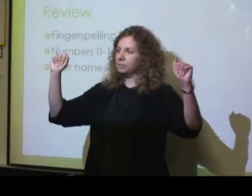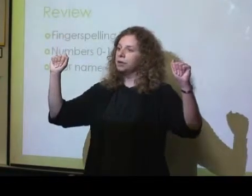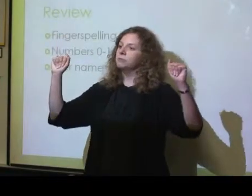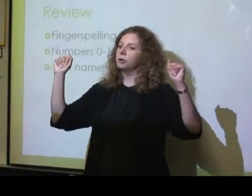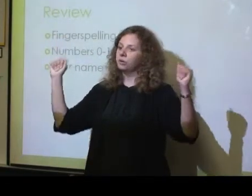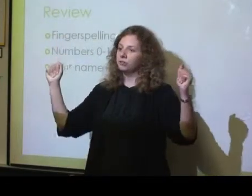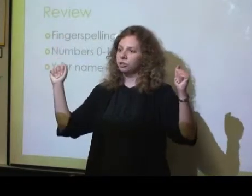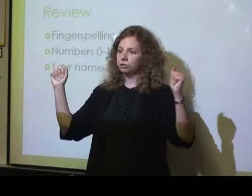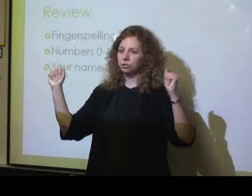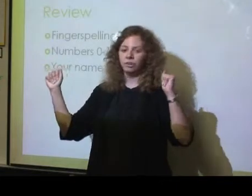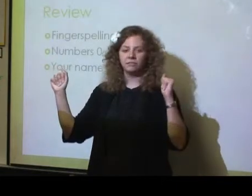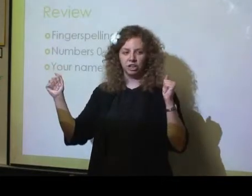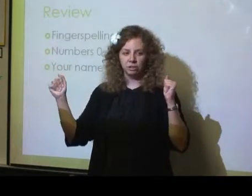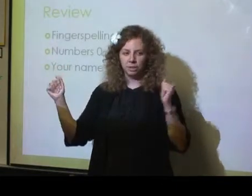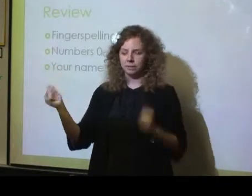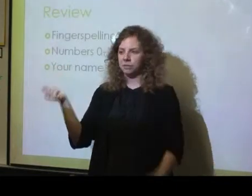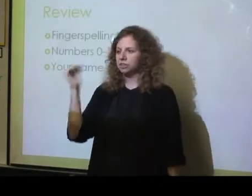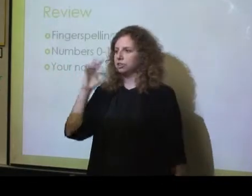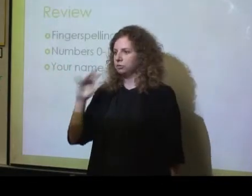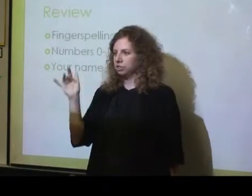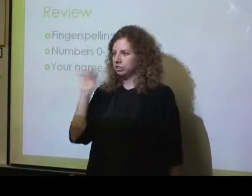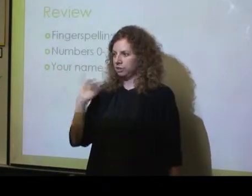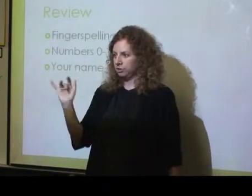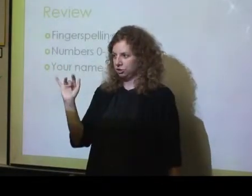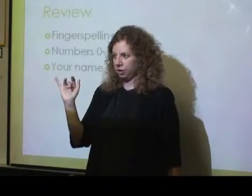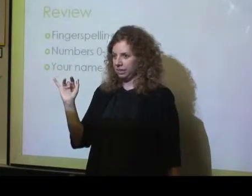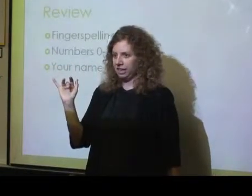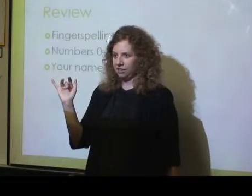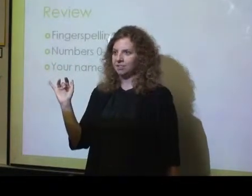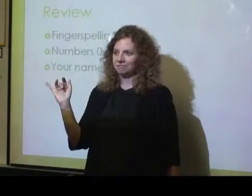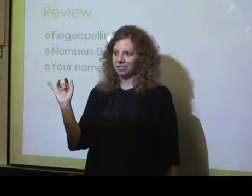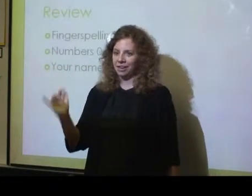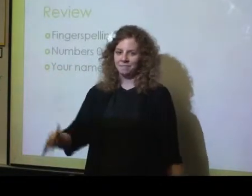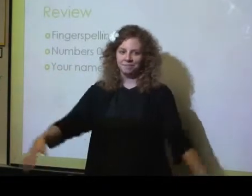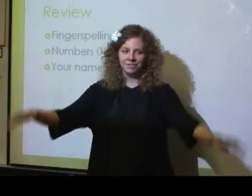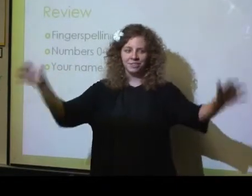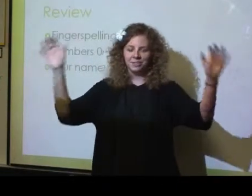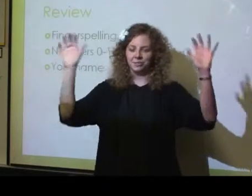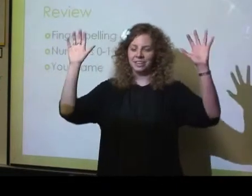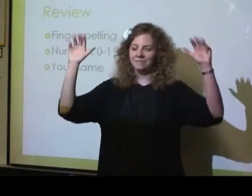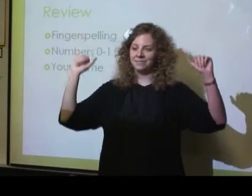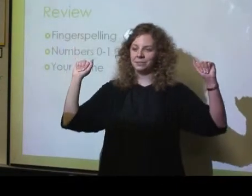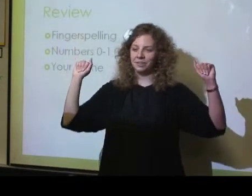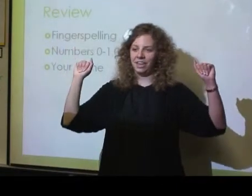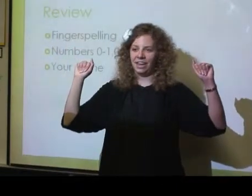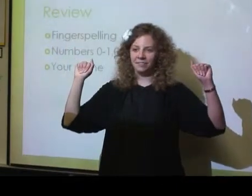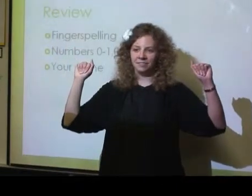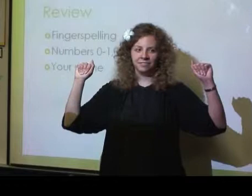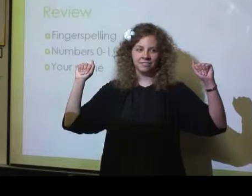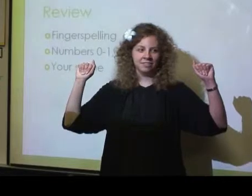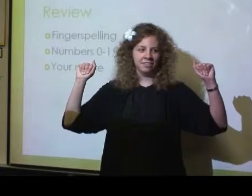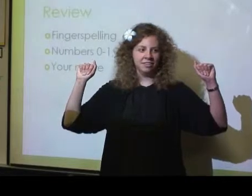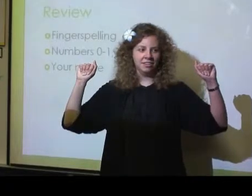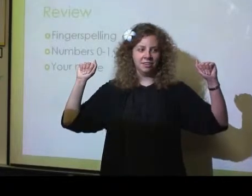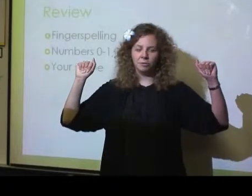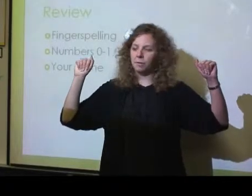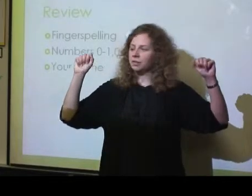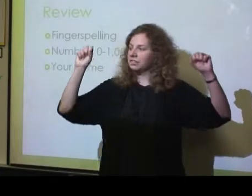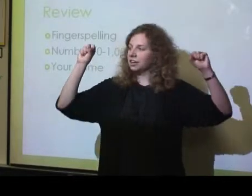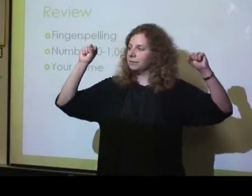up, but whenever you do, like, fingerspelling something, you would just sign with your dominant hand. Okay? So ready? So we have A. And remember, it's not